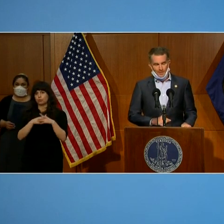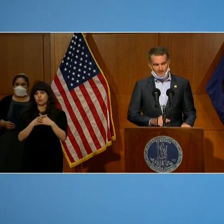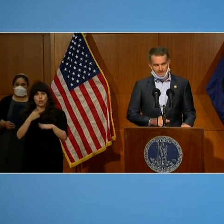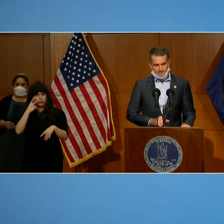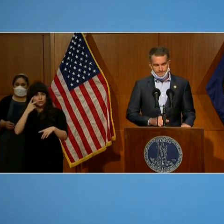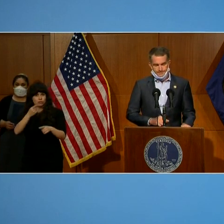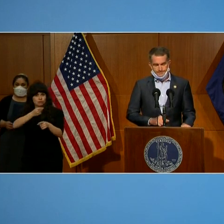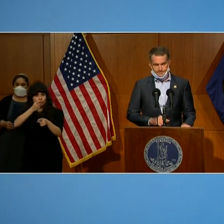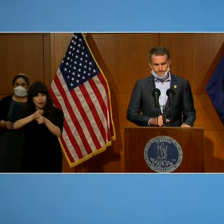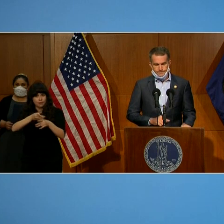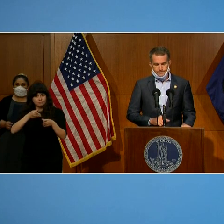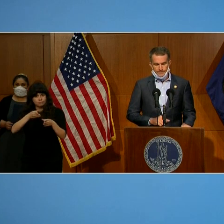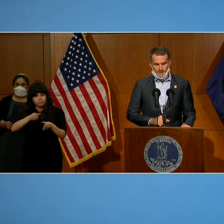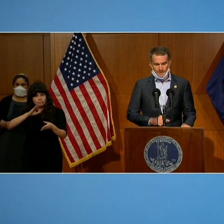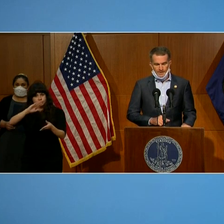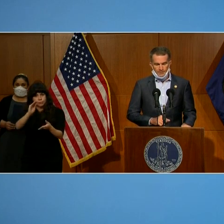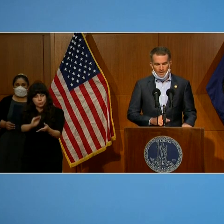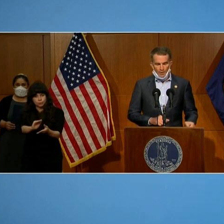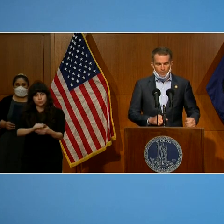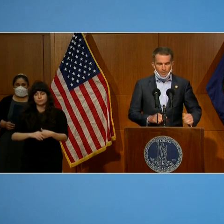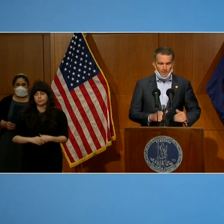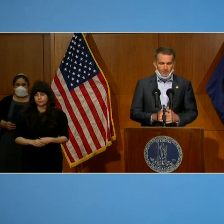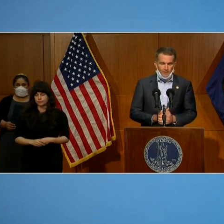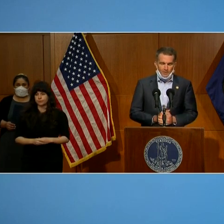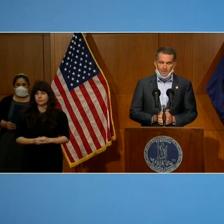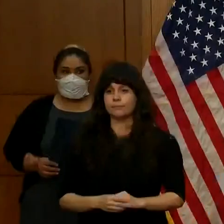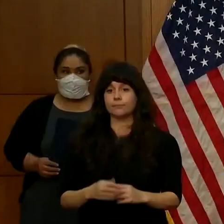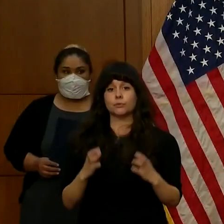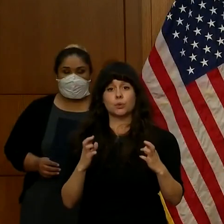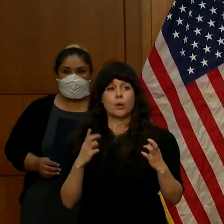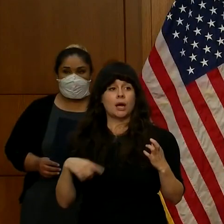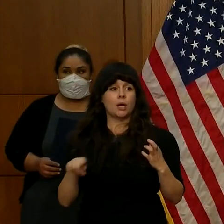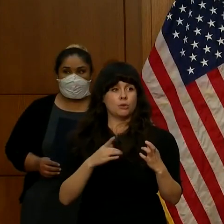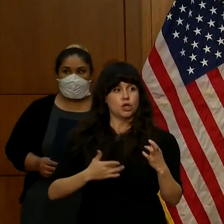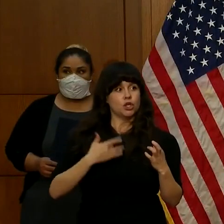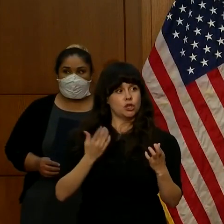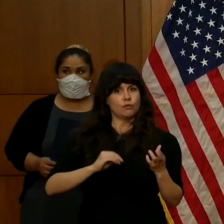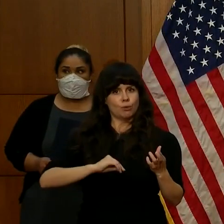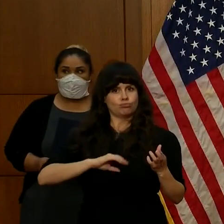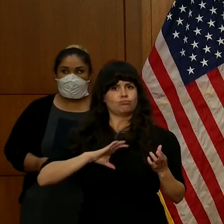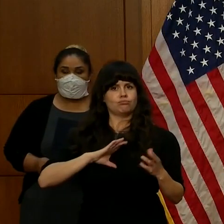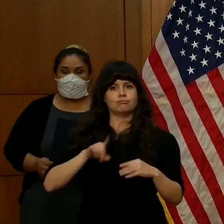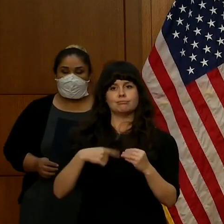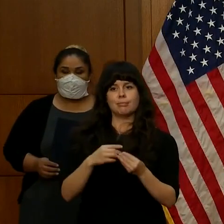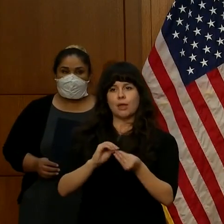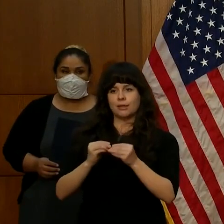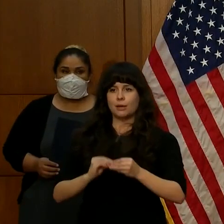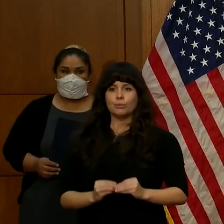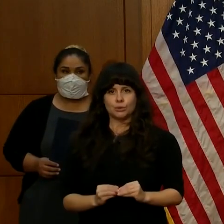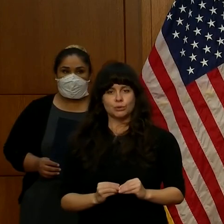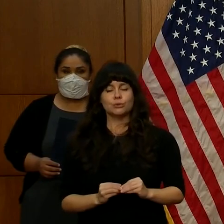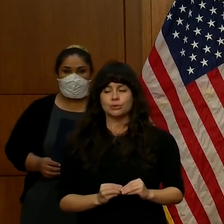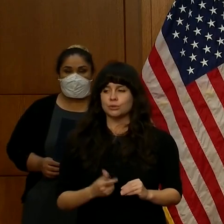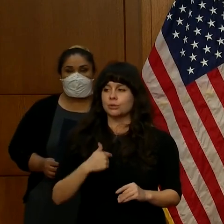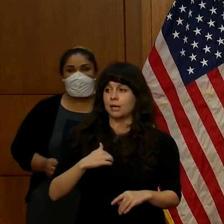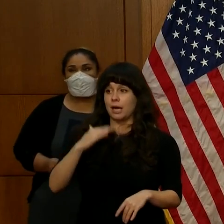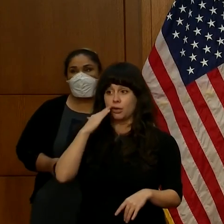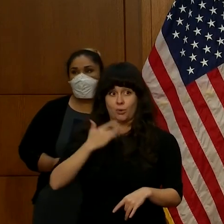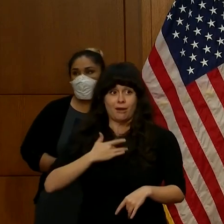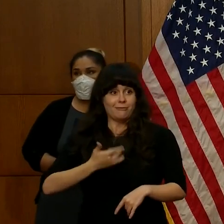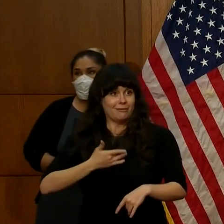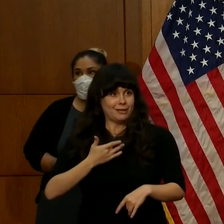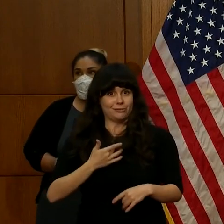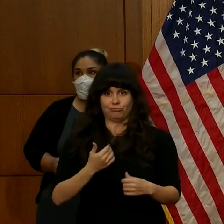direction. So I hope you are encouraged by these numbers. I know that I am.